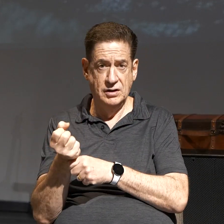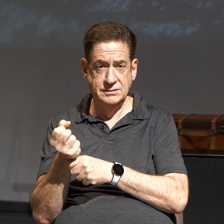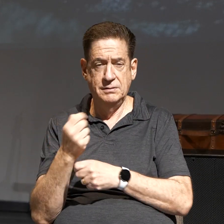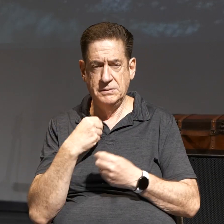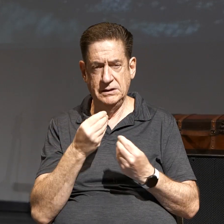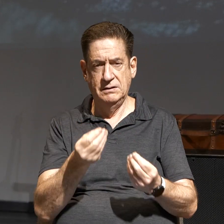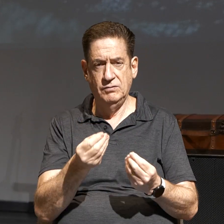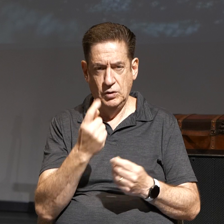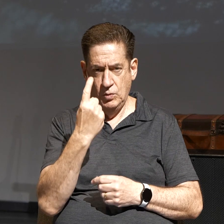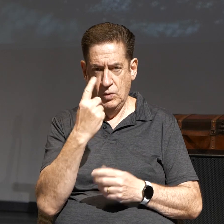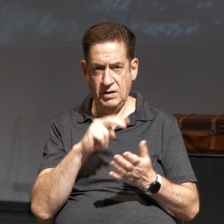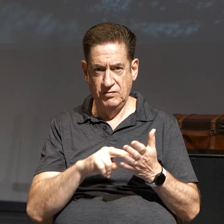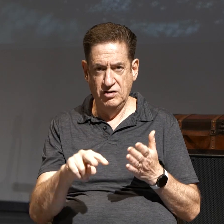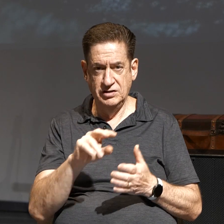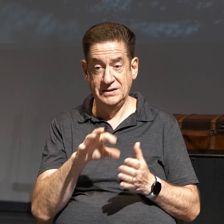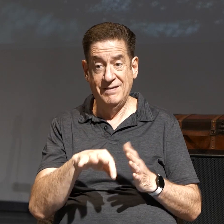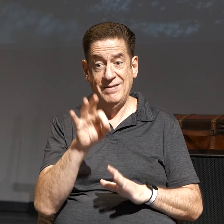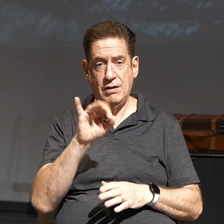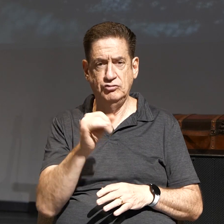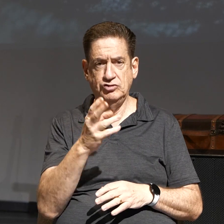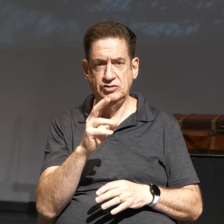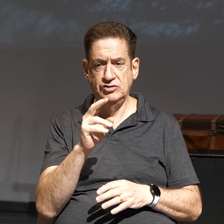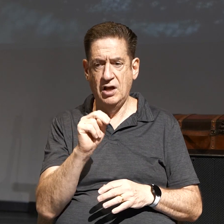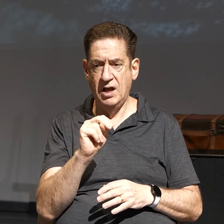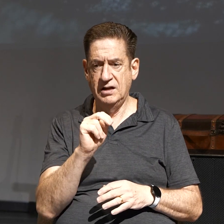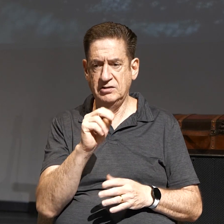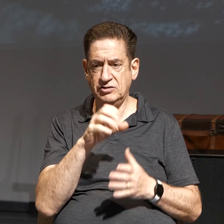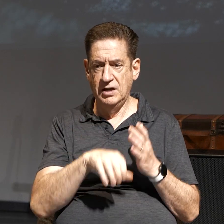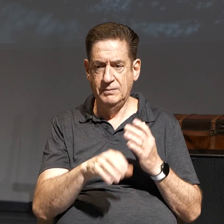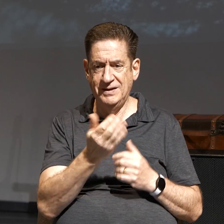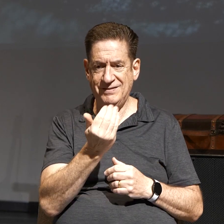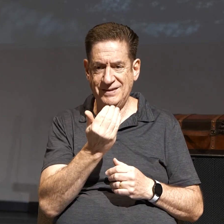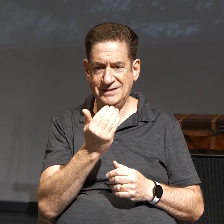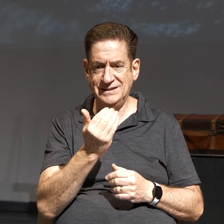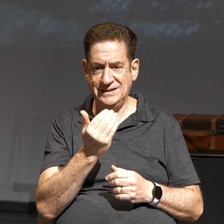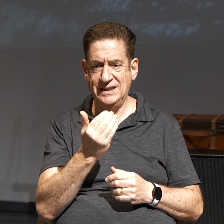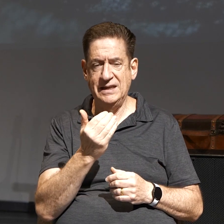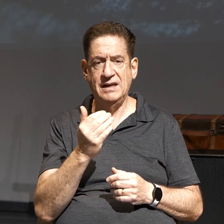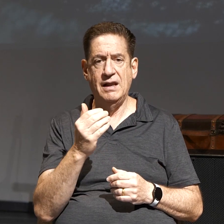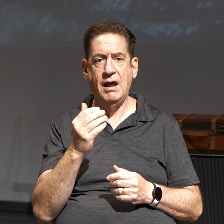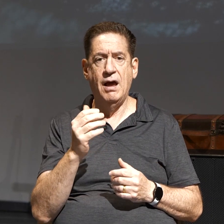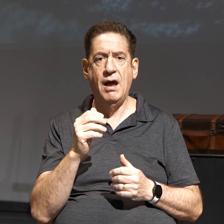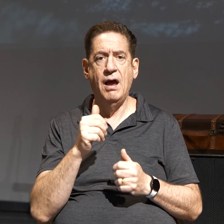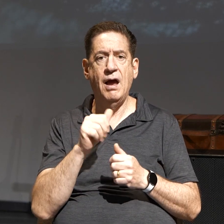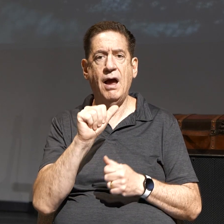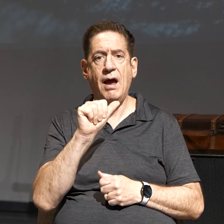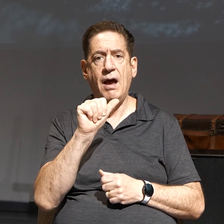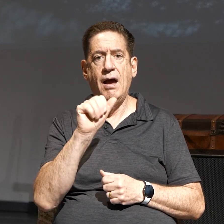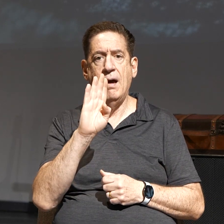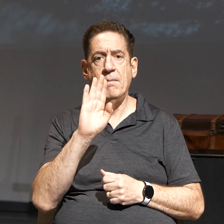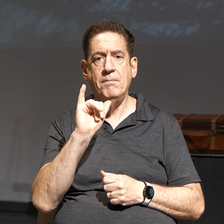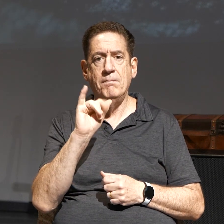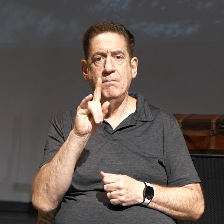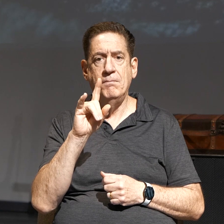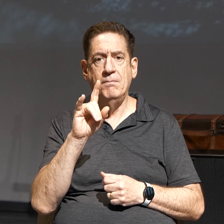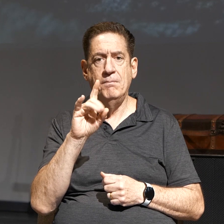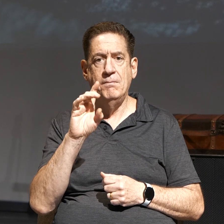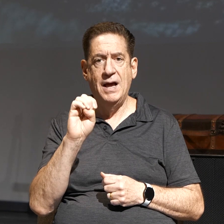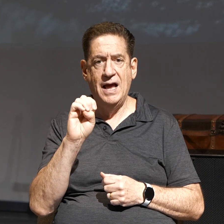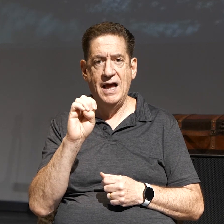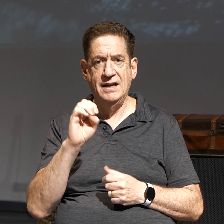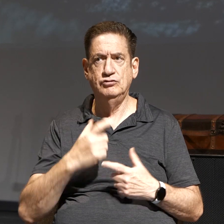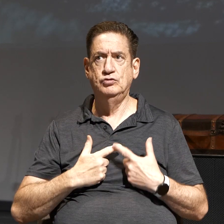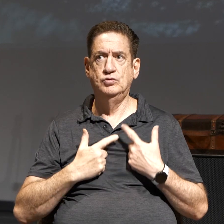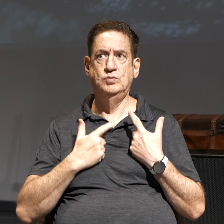verse found in John chapter 15 on abiding, intimacy with God, dwelling, making your